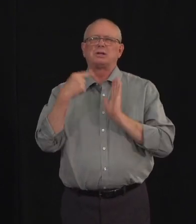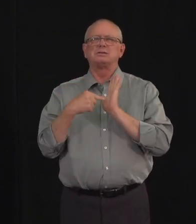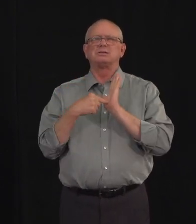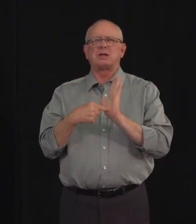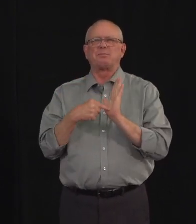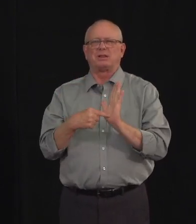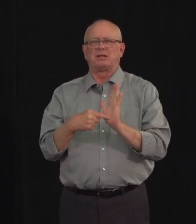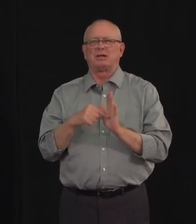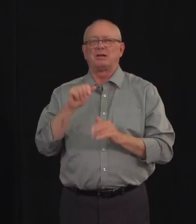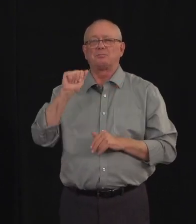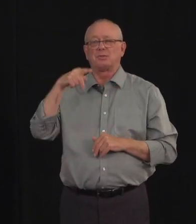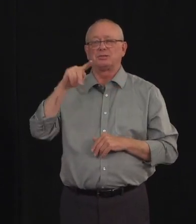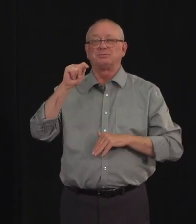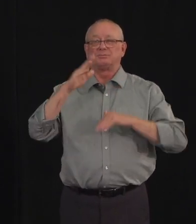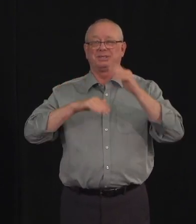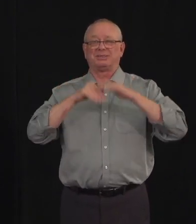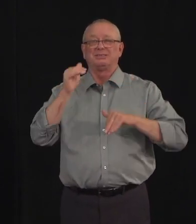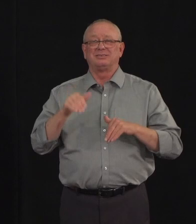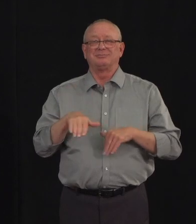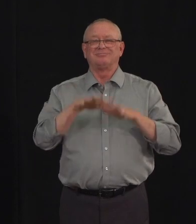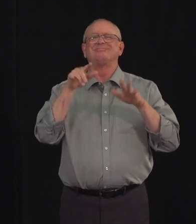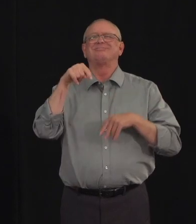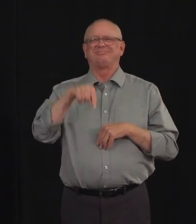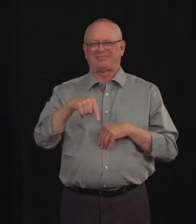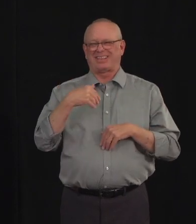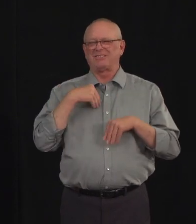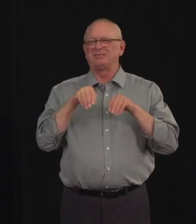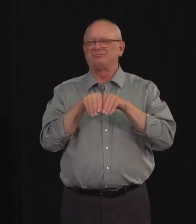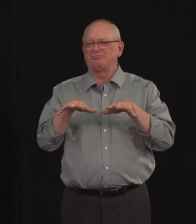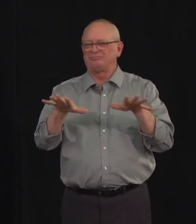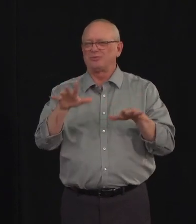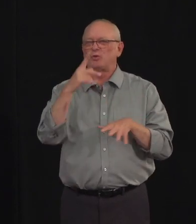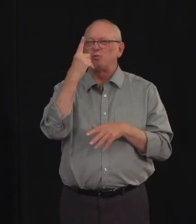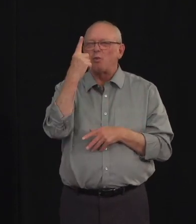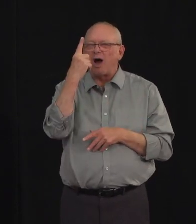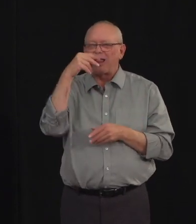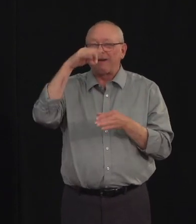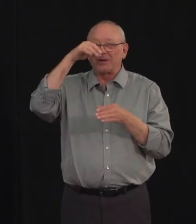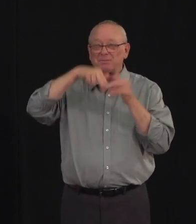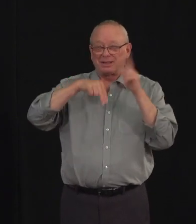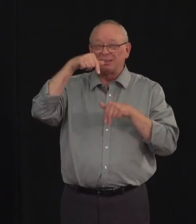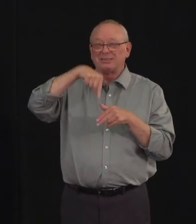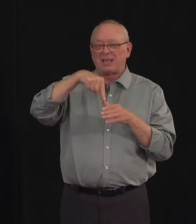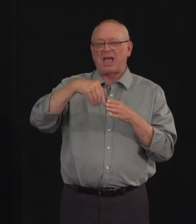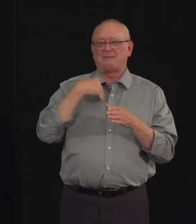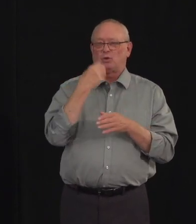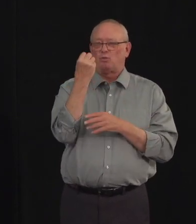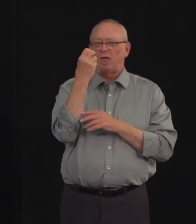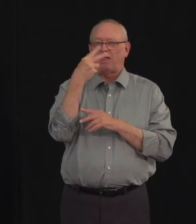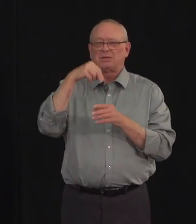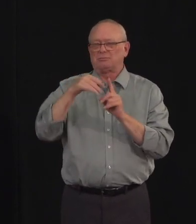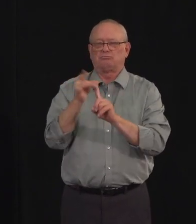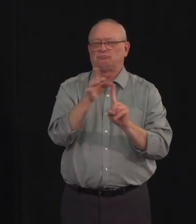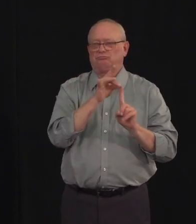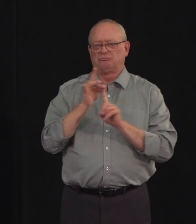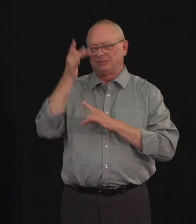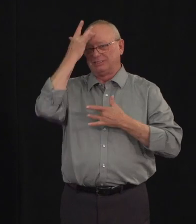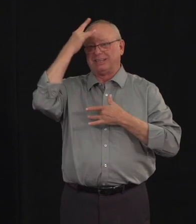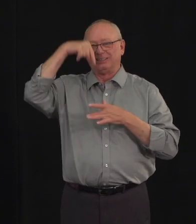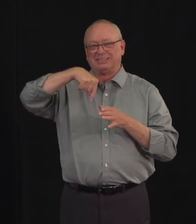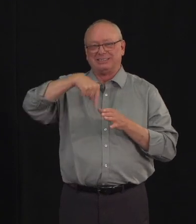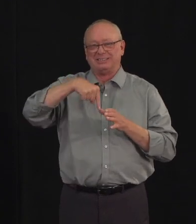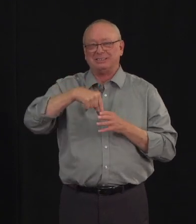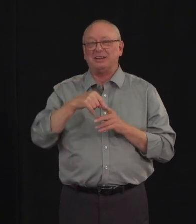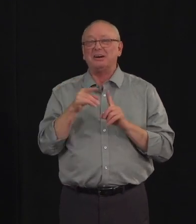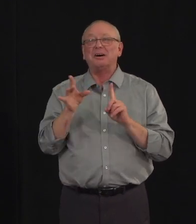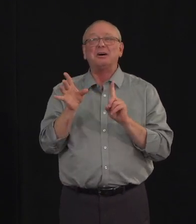identified 12 cases in a single building. At the moment it seems that transmission is most likely to have happened through common